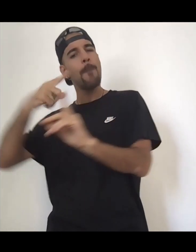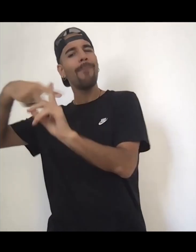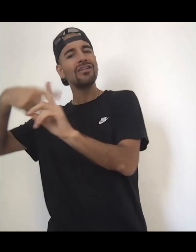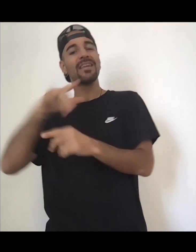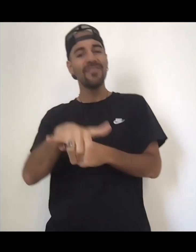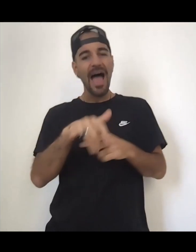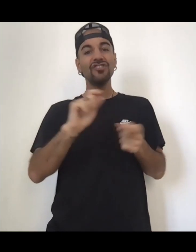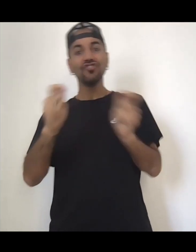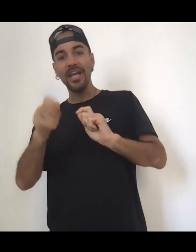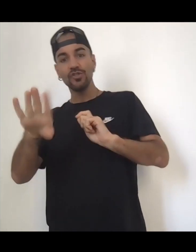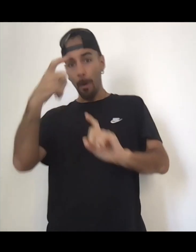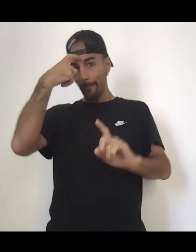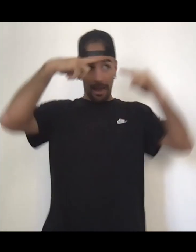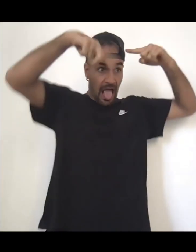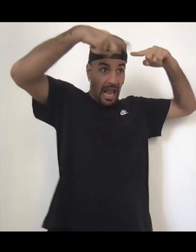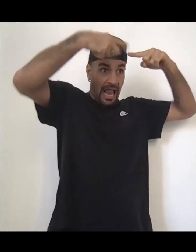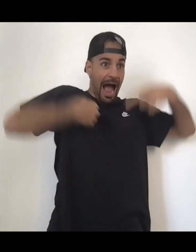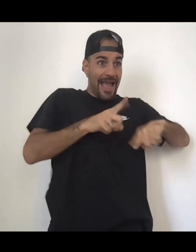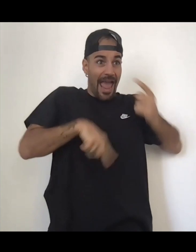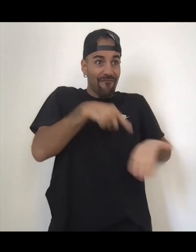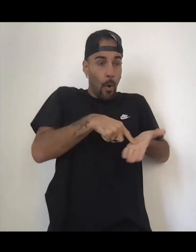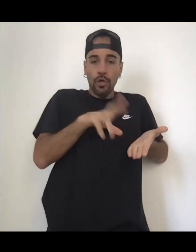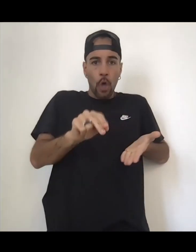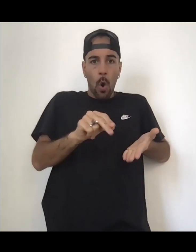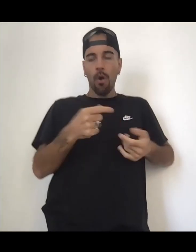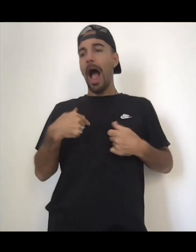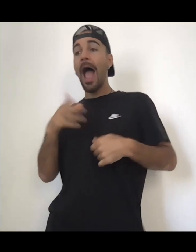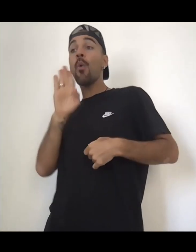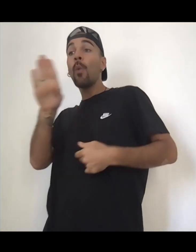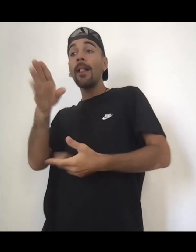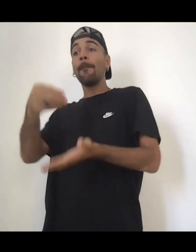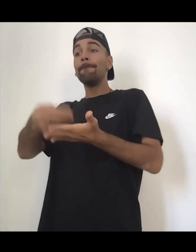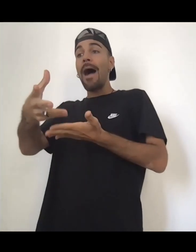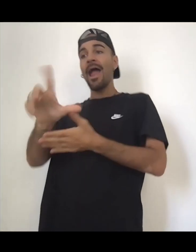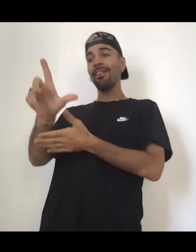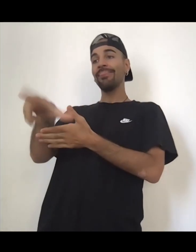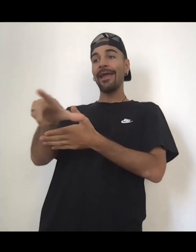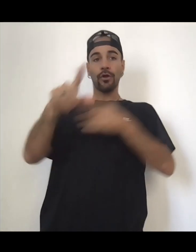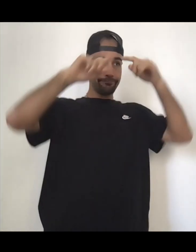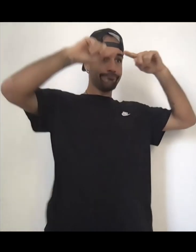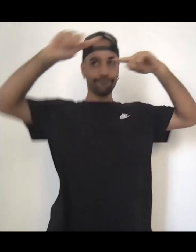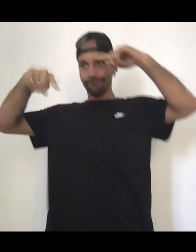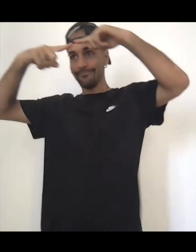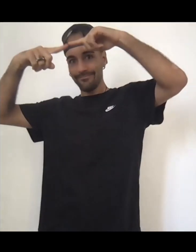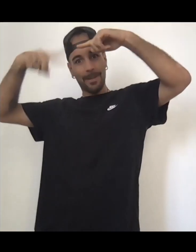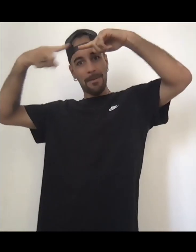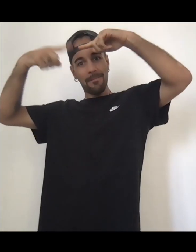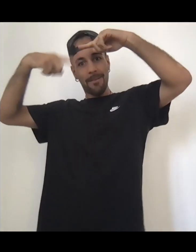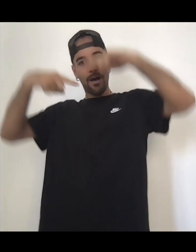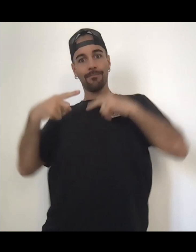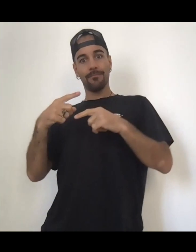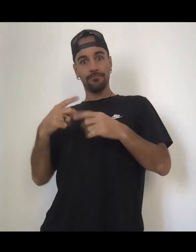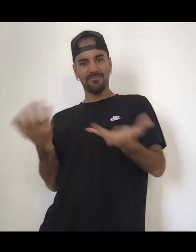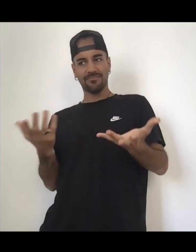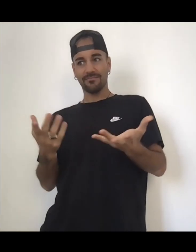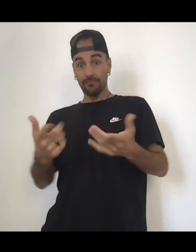this, like, a couple times over the past year just going into different places, different beautiful